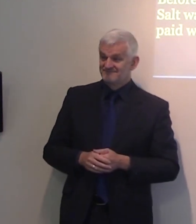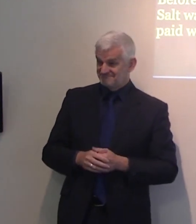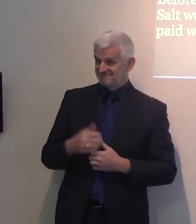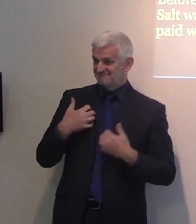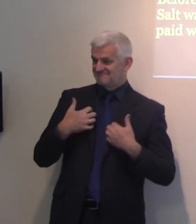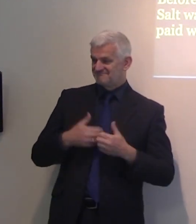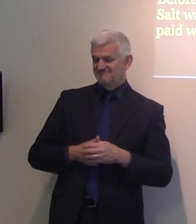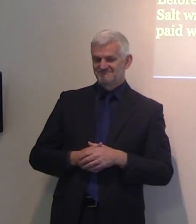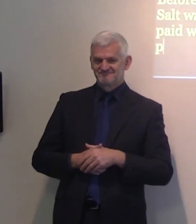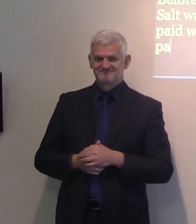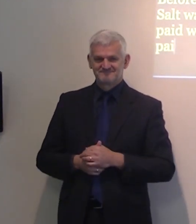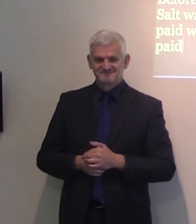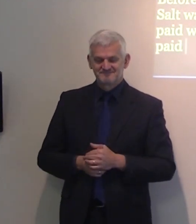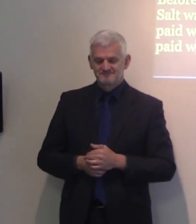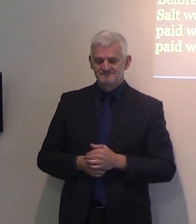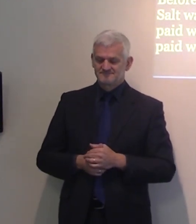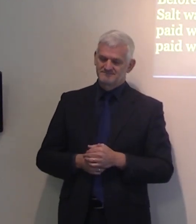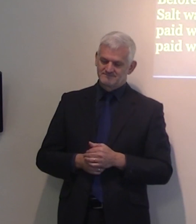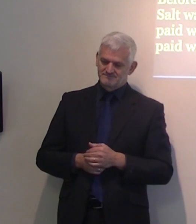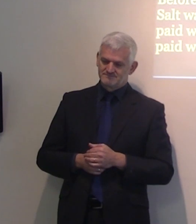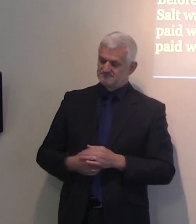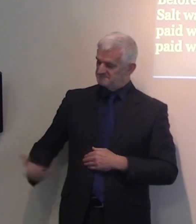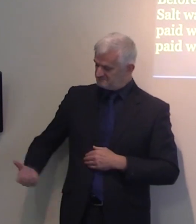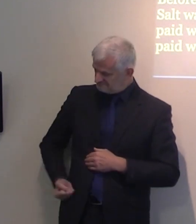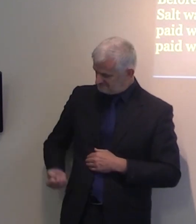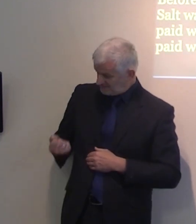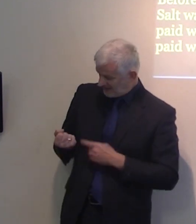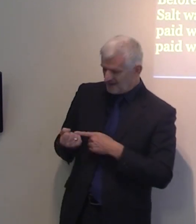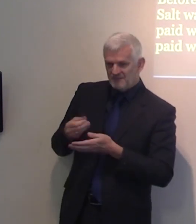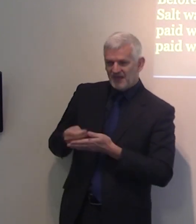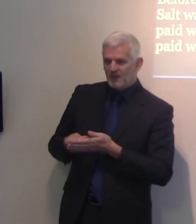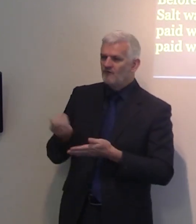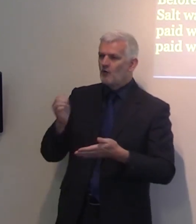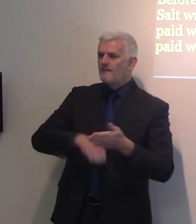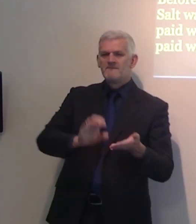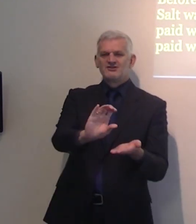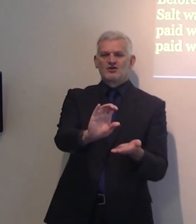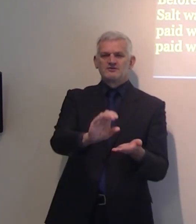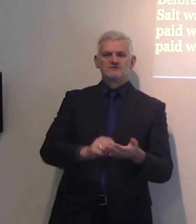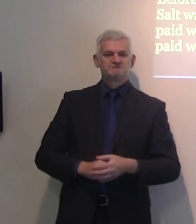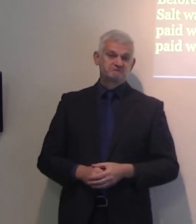But salt was also a trading, there was a lot of trading